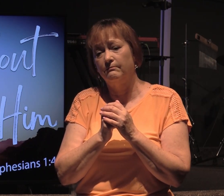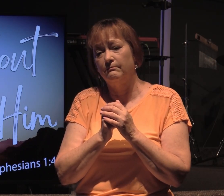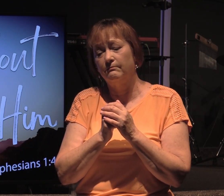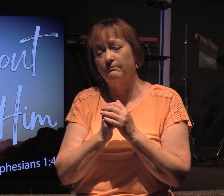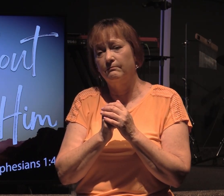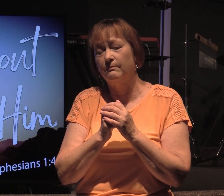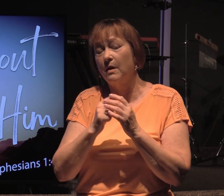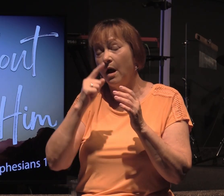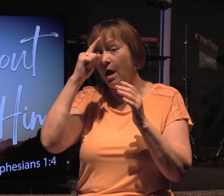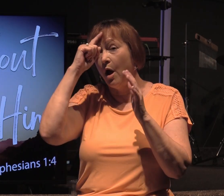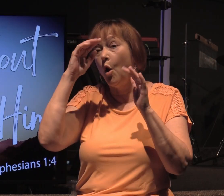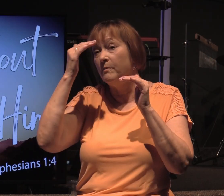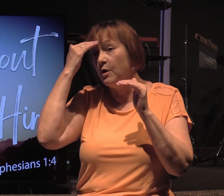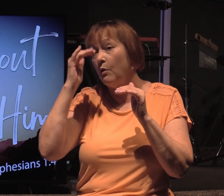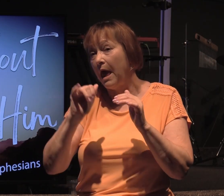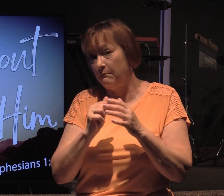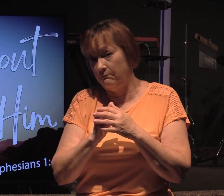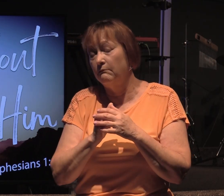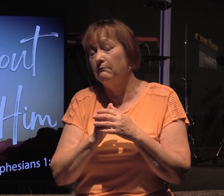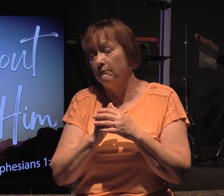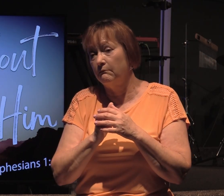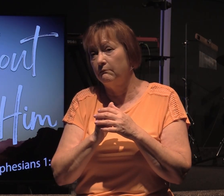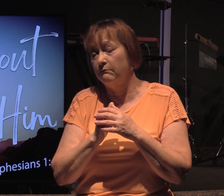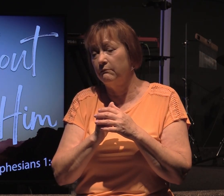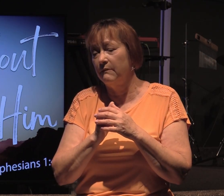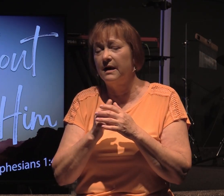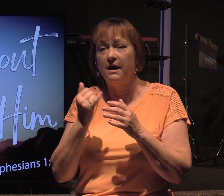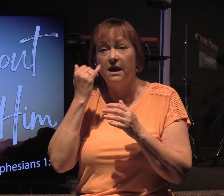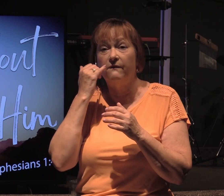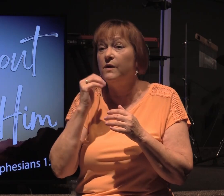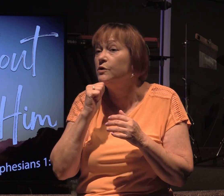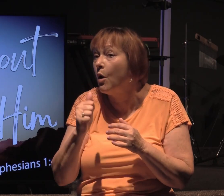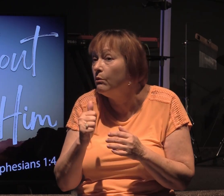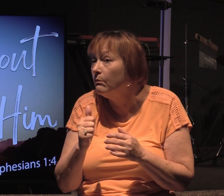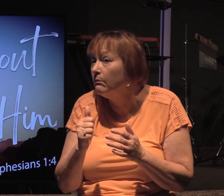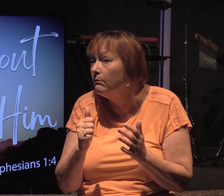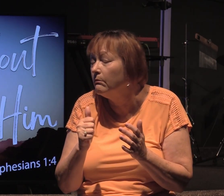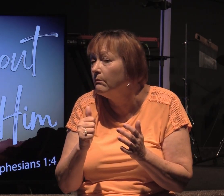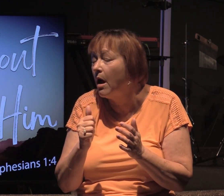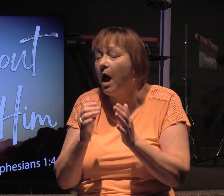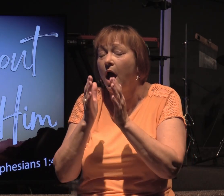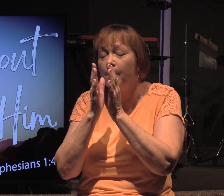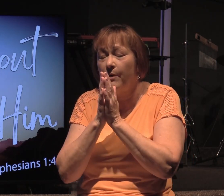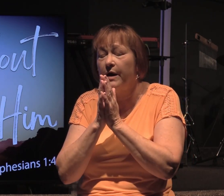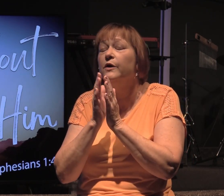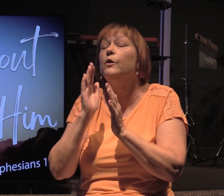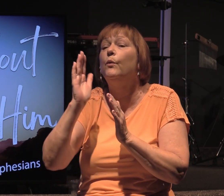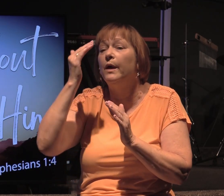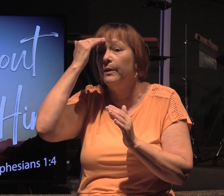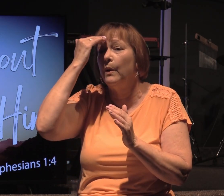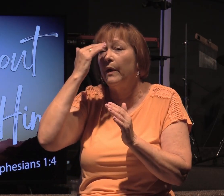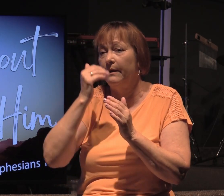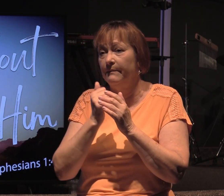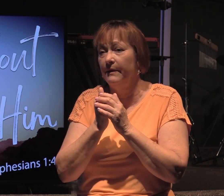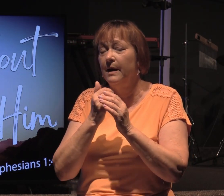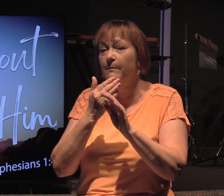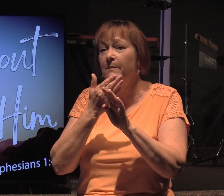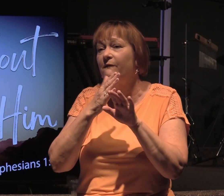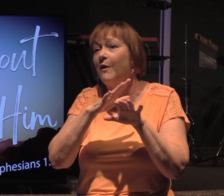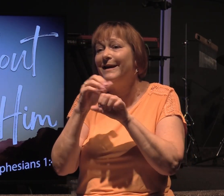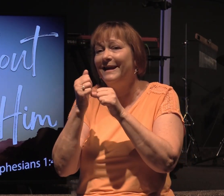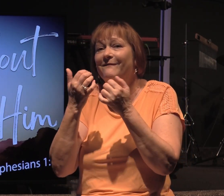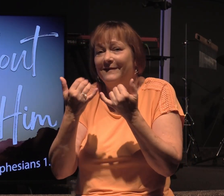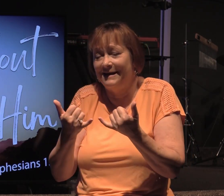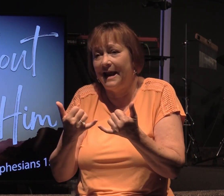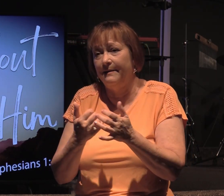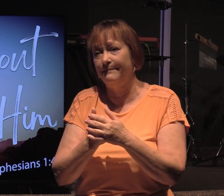I hope you know that. And if you don't, I'm praying that you will know that before you leave here